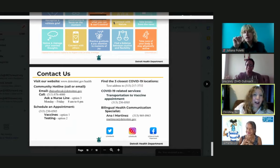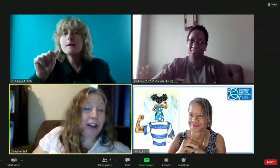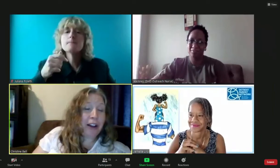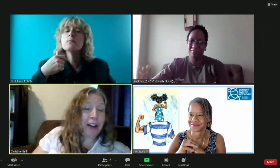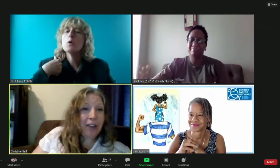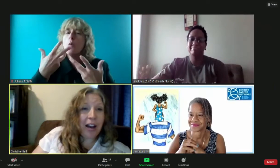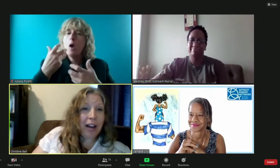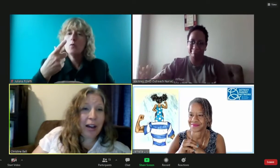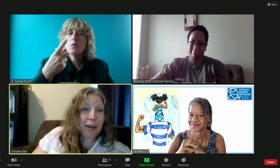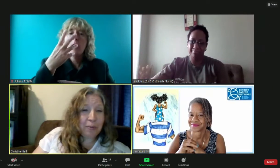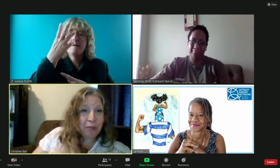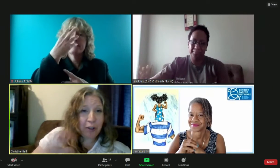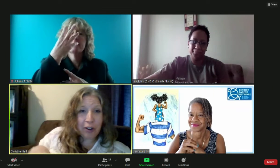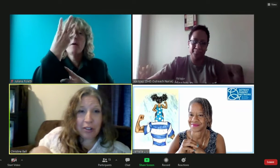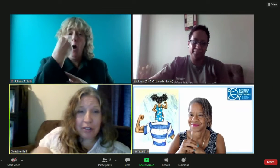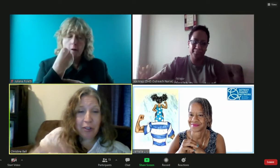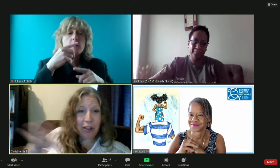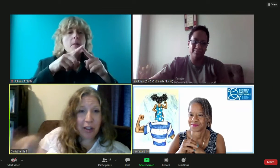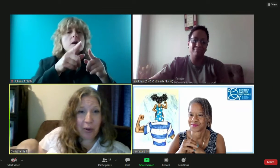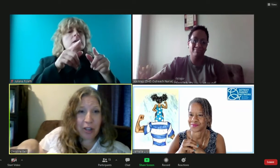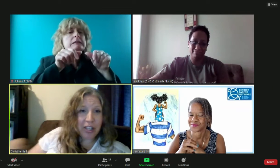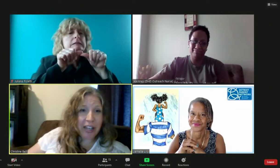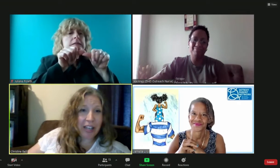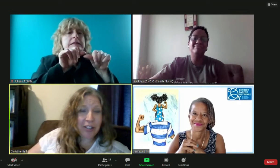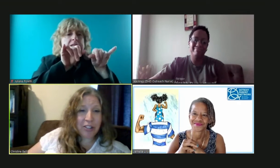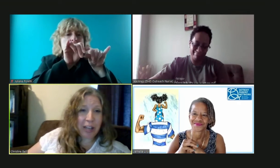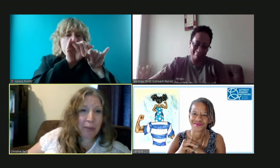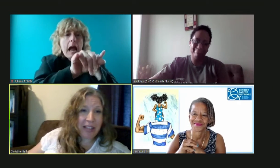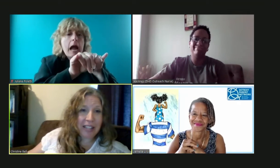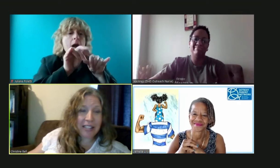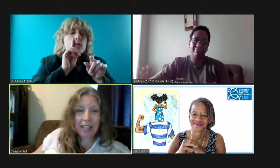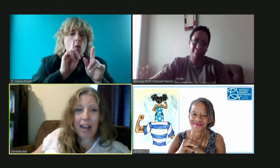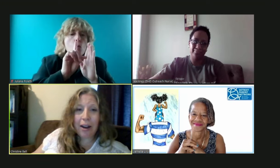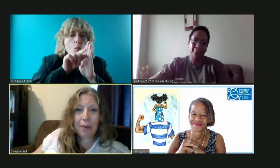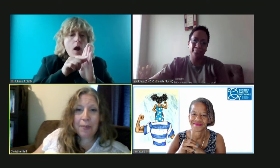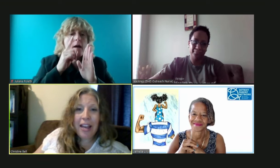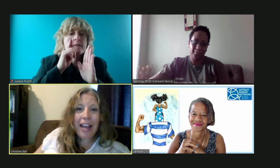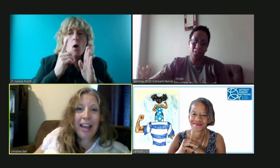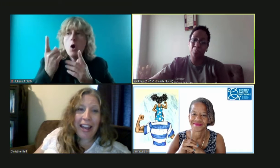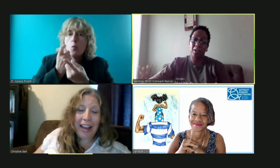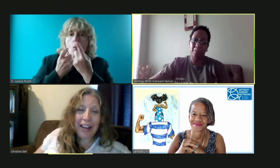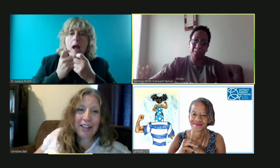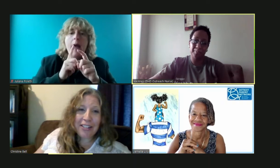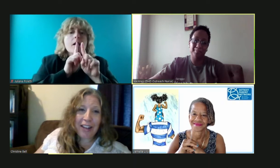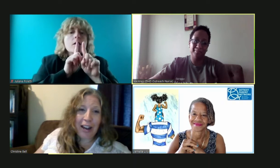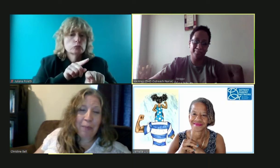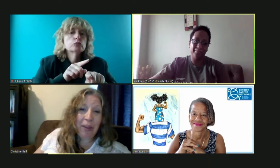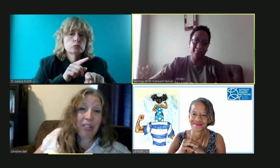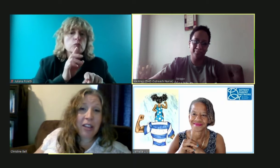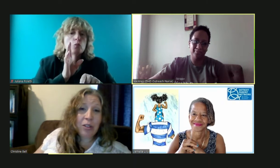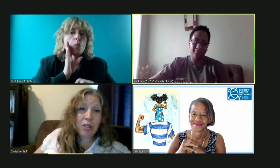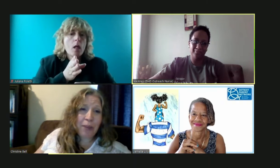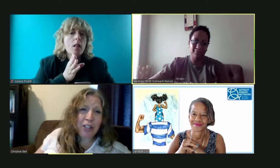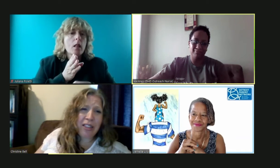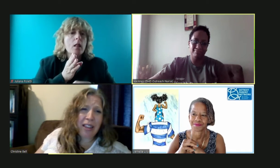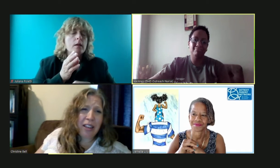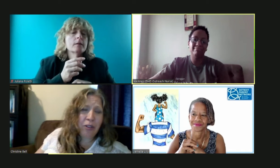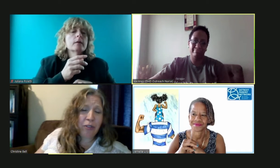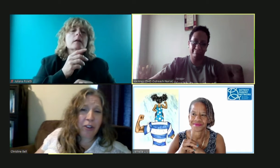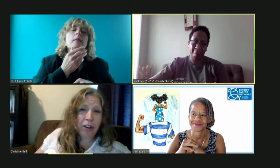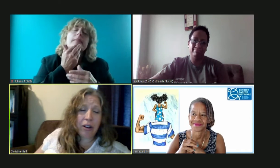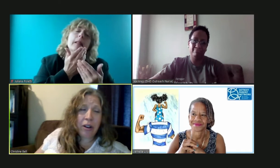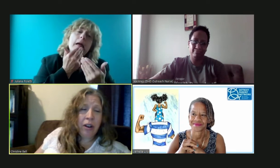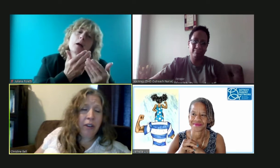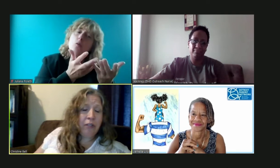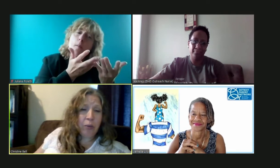camera off um for for the question and answer segment that's to come and um but thank you so much and thank